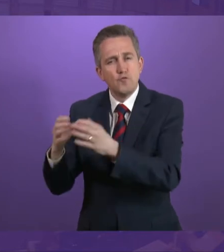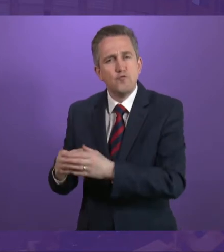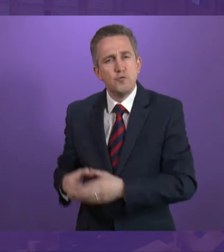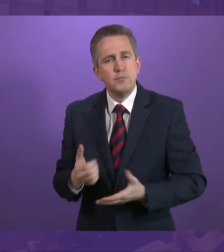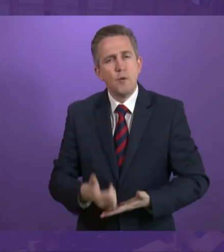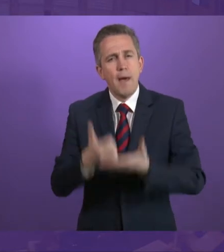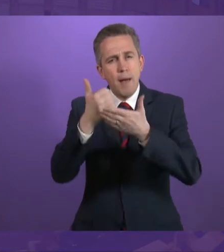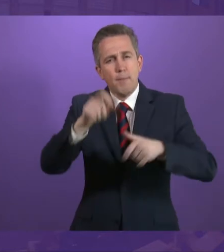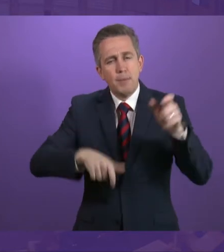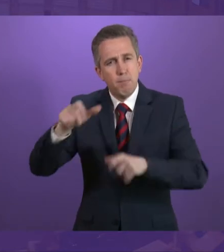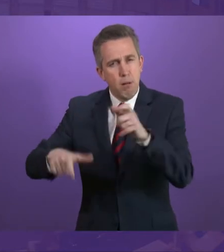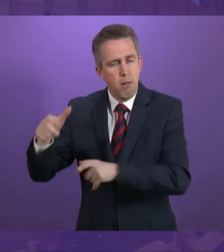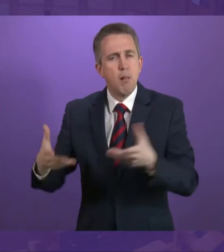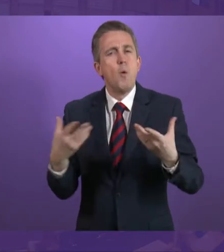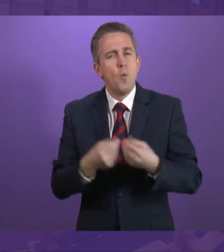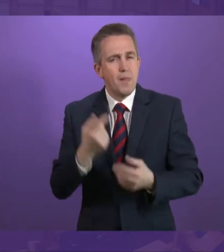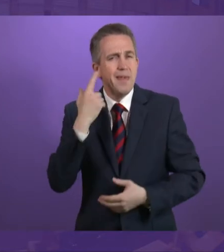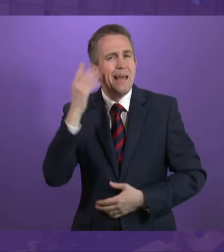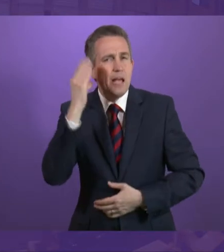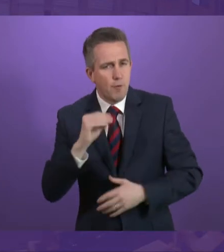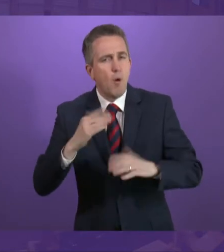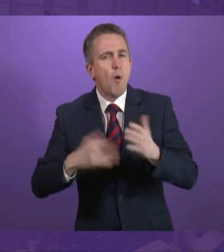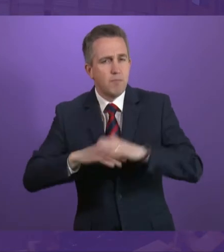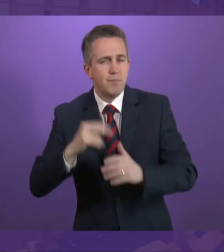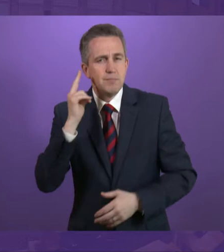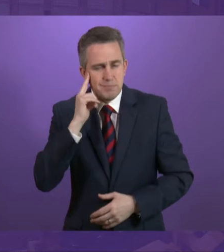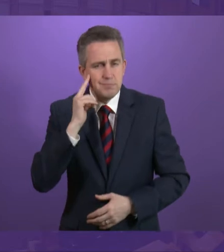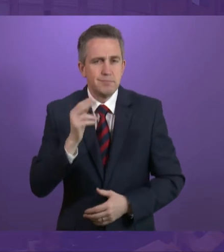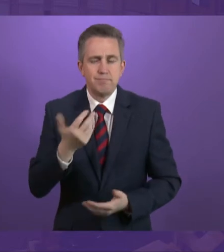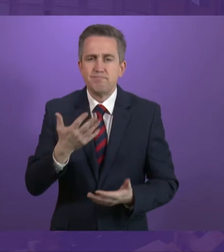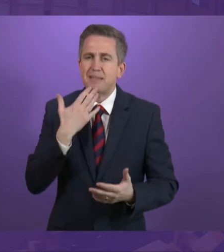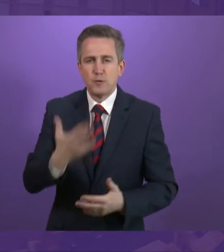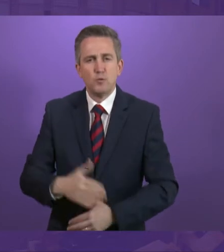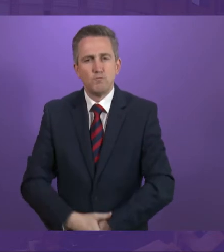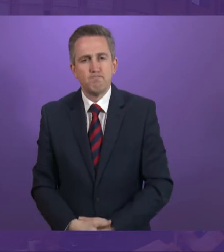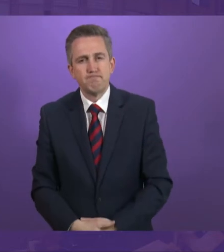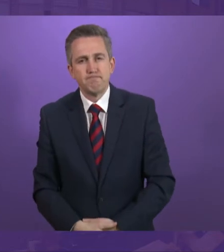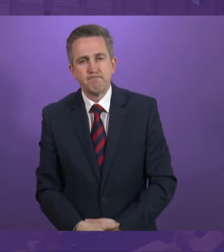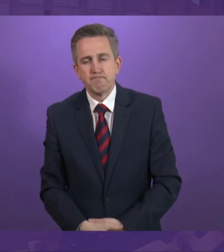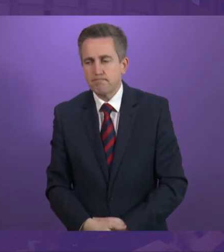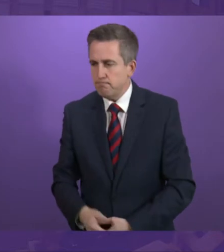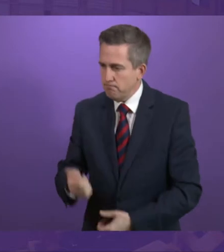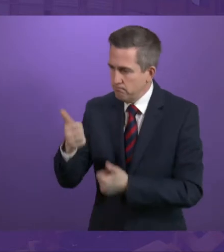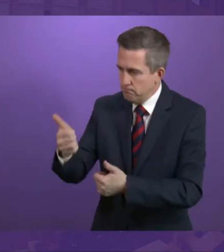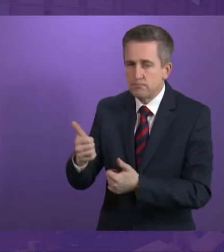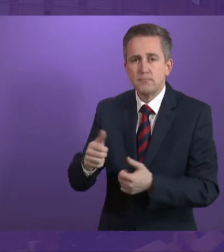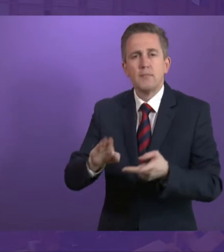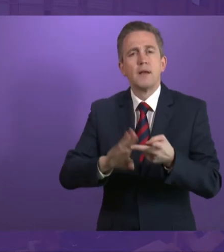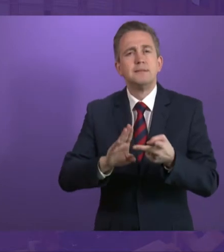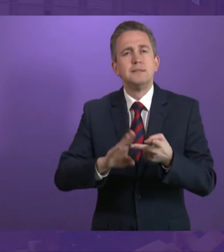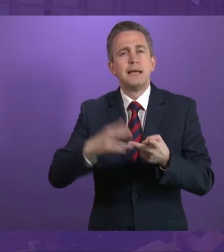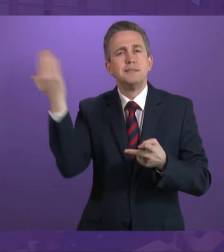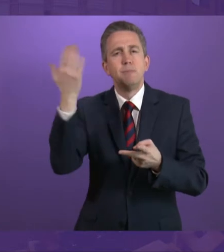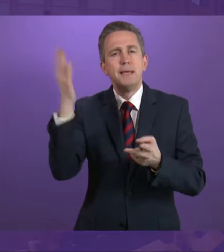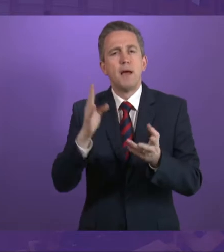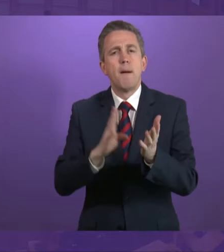assisting individuals who have hearing loss or deafness. Thank you. Thank you very much, Mr Stewart. I call Mark Griffin to be followed